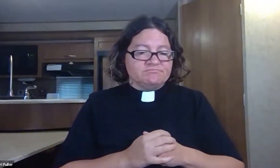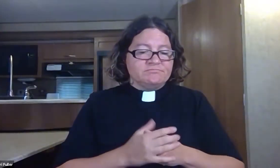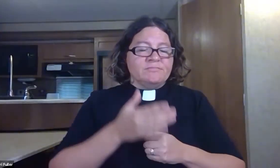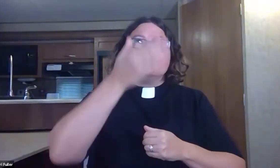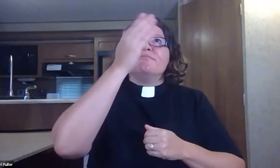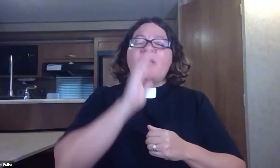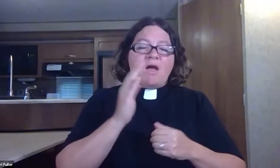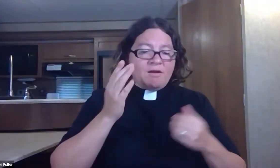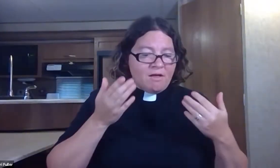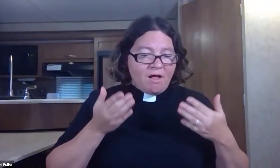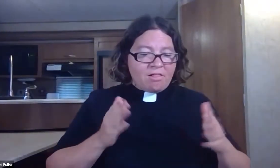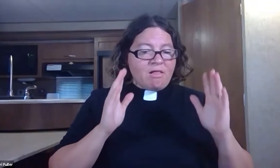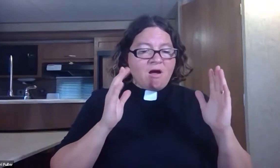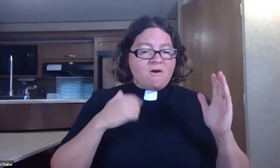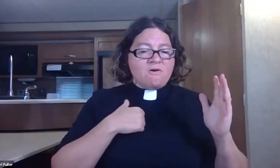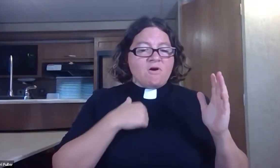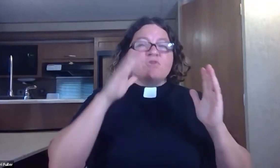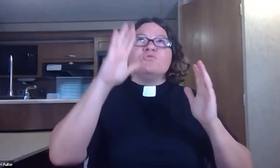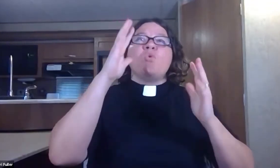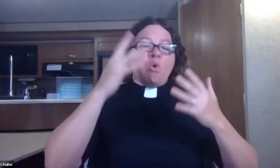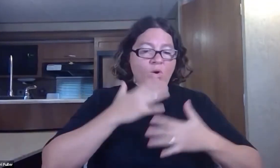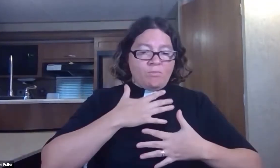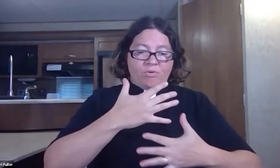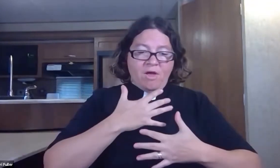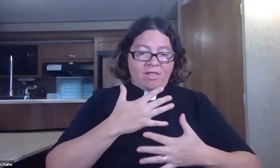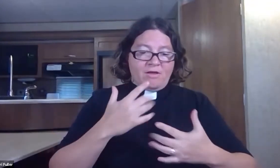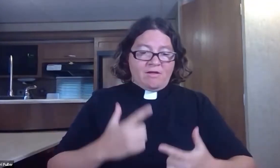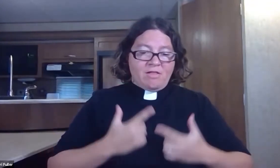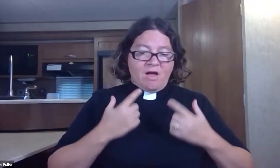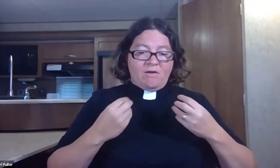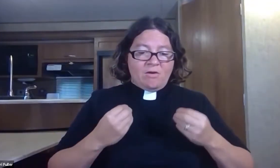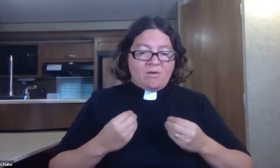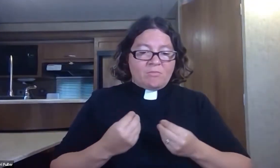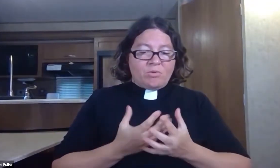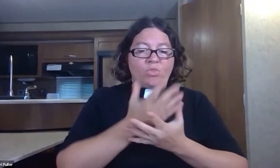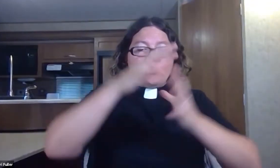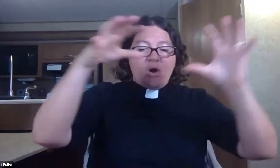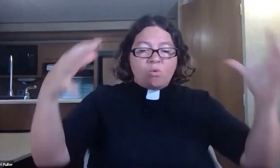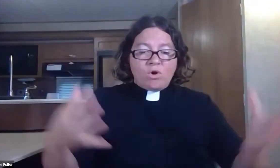for people God allow your breath of life to blow through our world